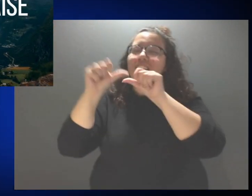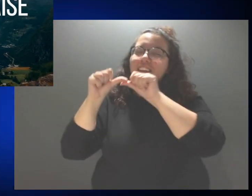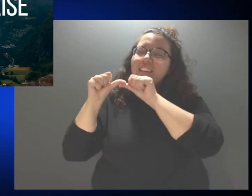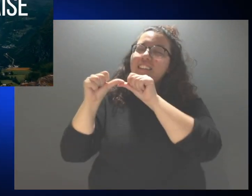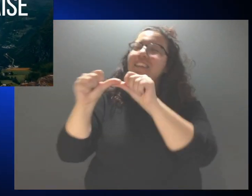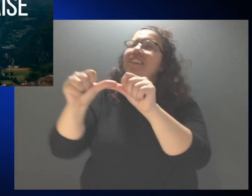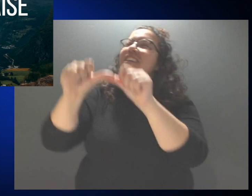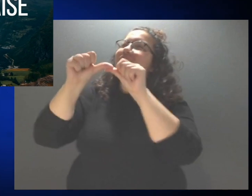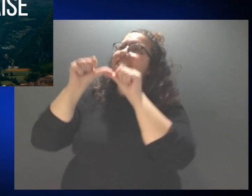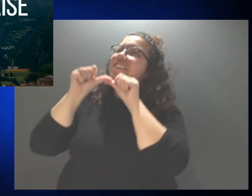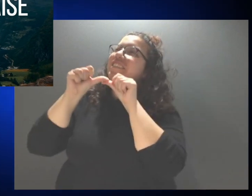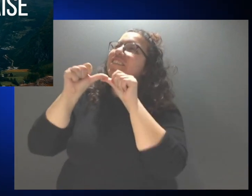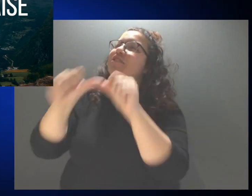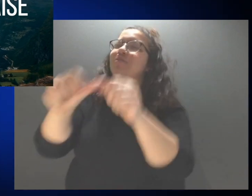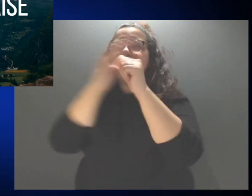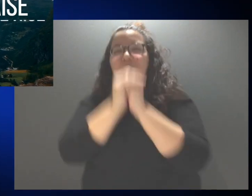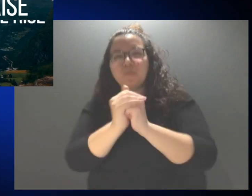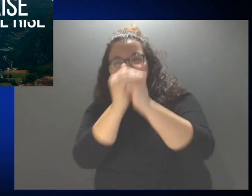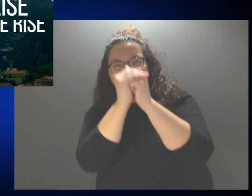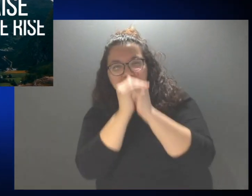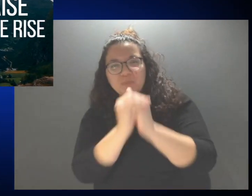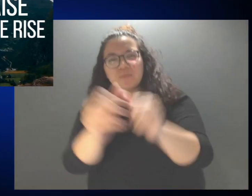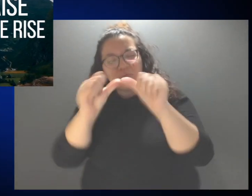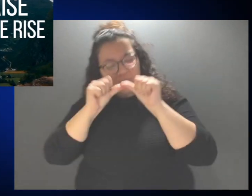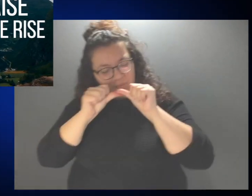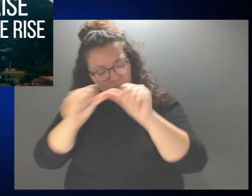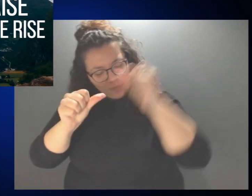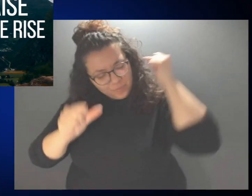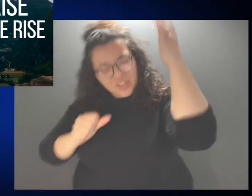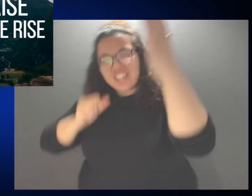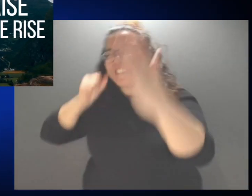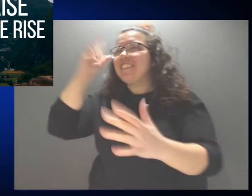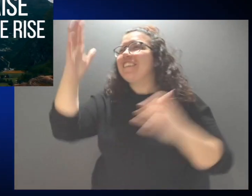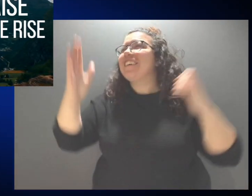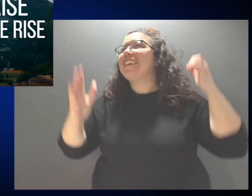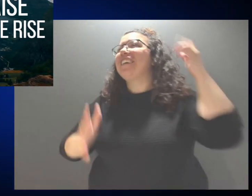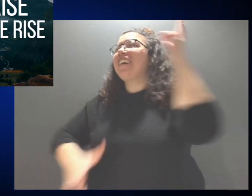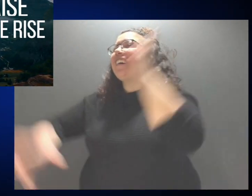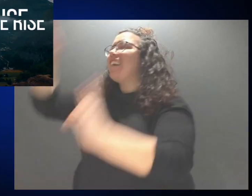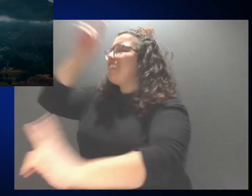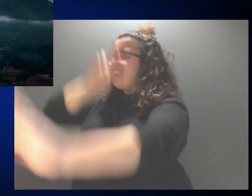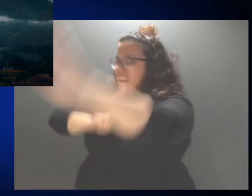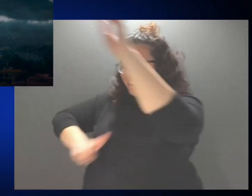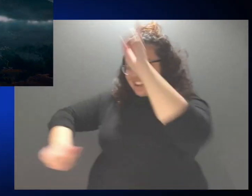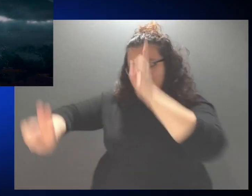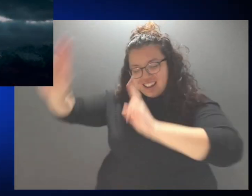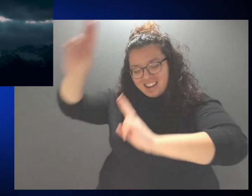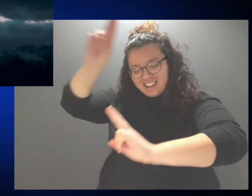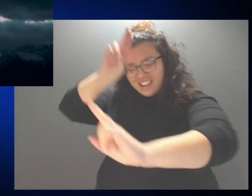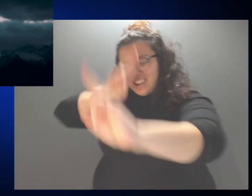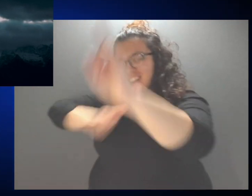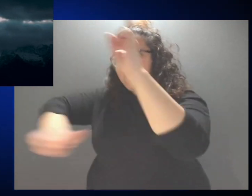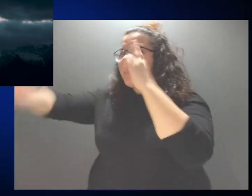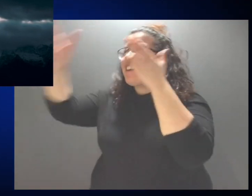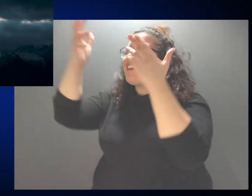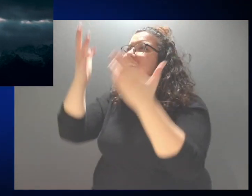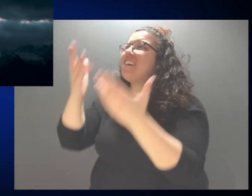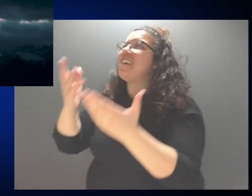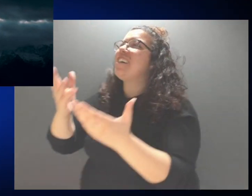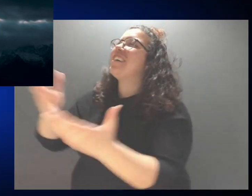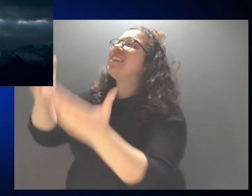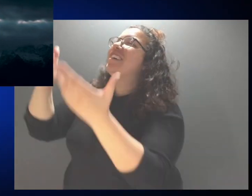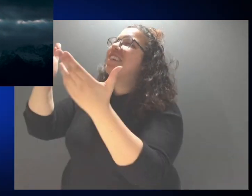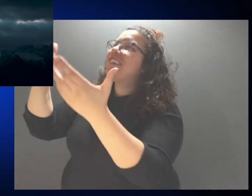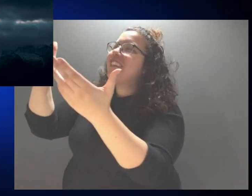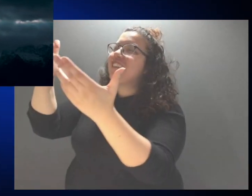praise We are here to Let us